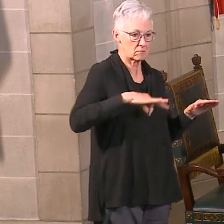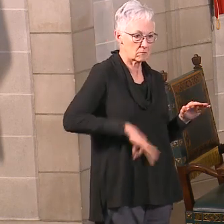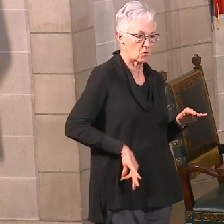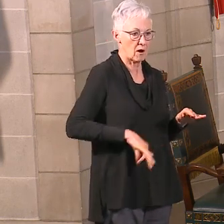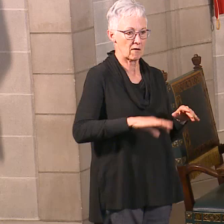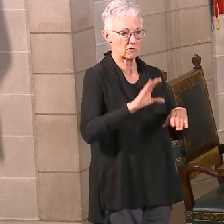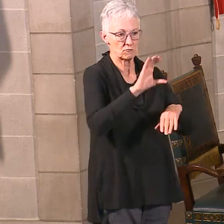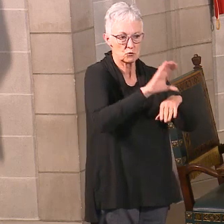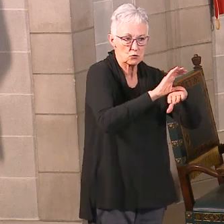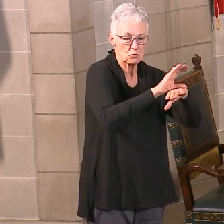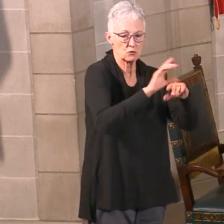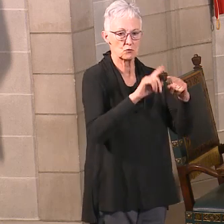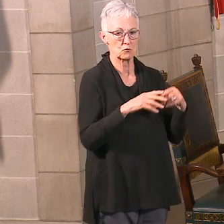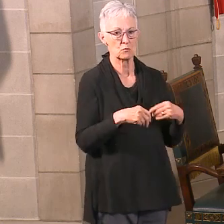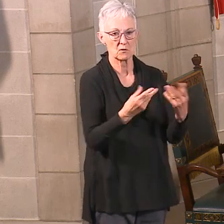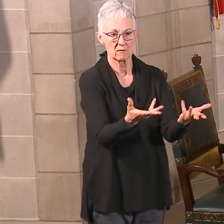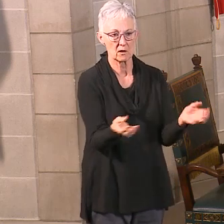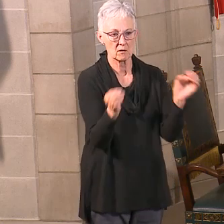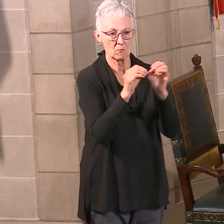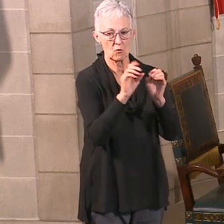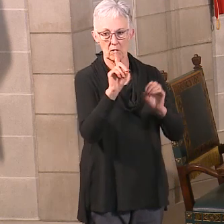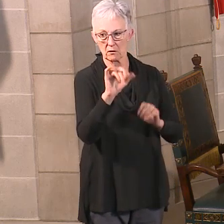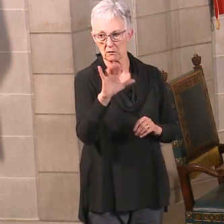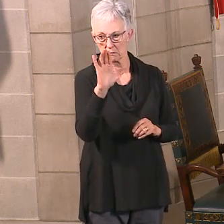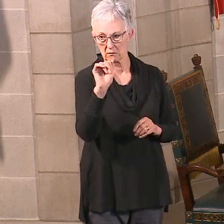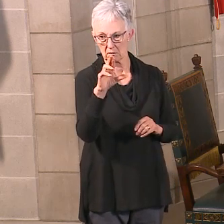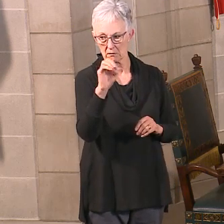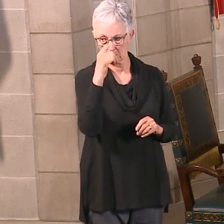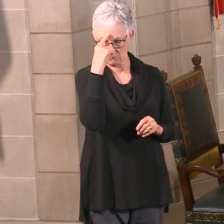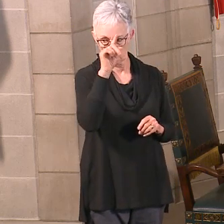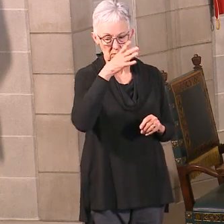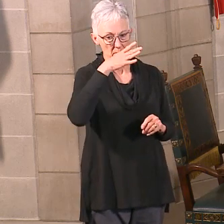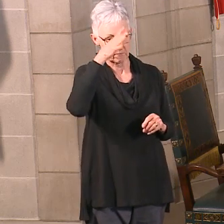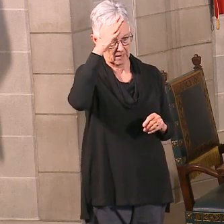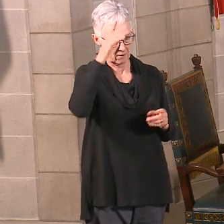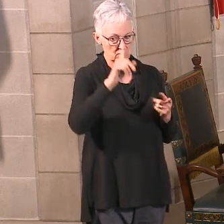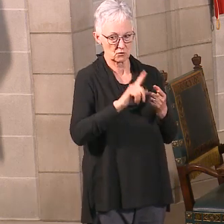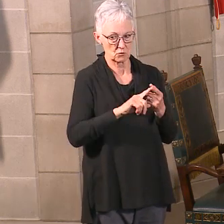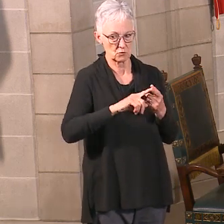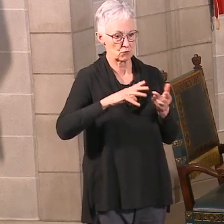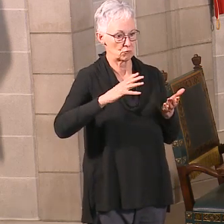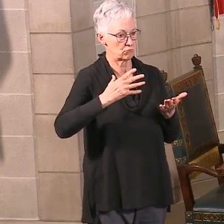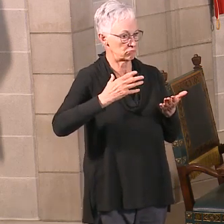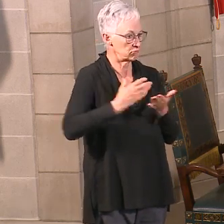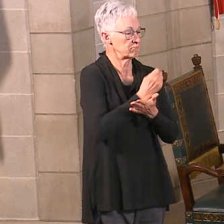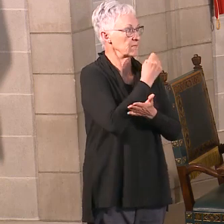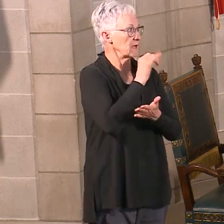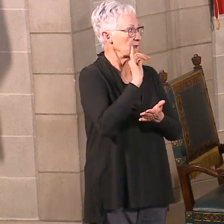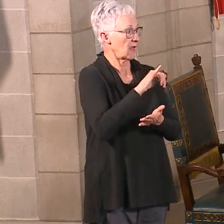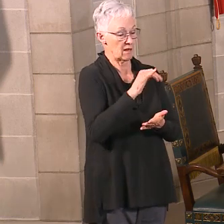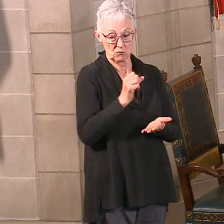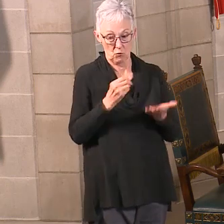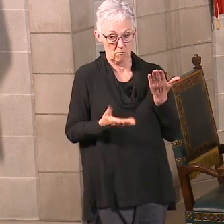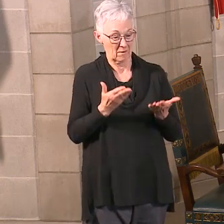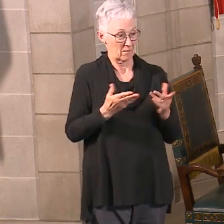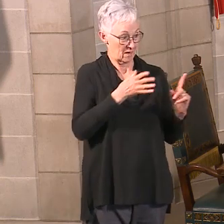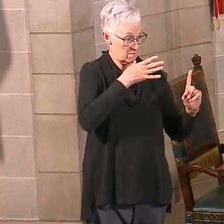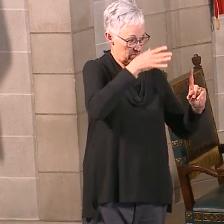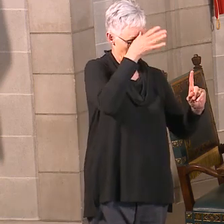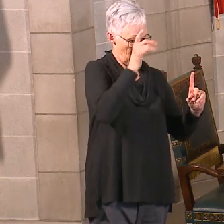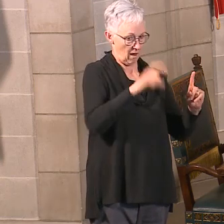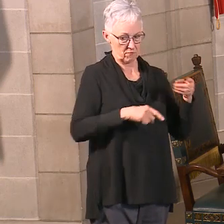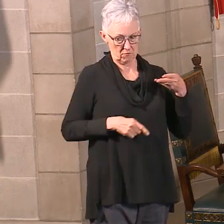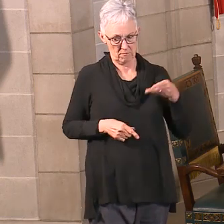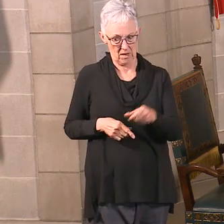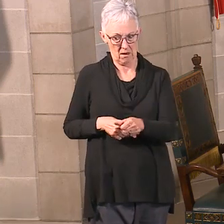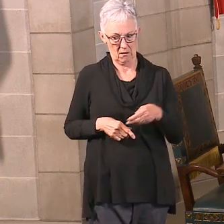more daycare options for parents to be able to take advantage of those sorts of things. So maybe one of the options for those parents who are paying to keep their slot open at